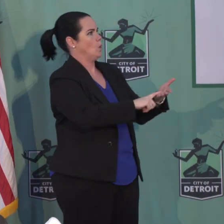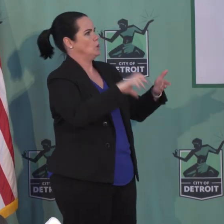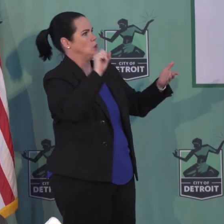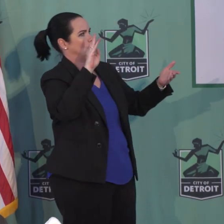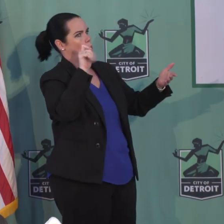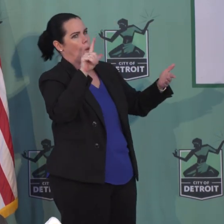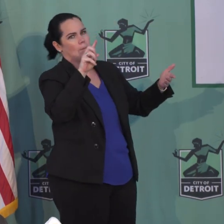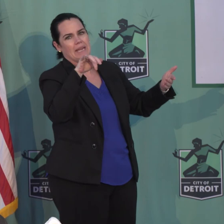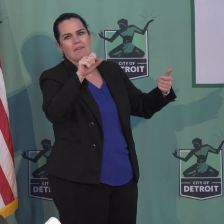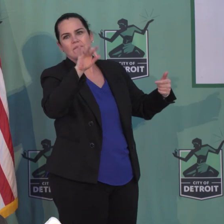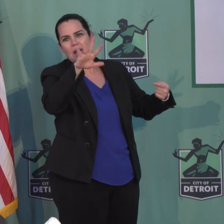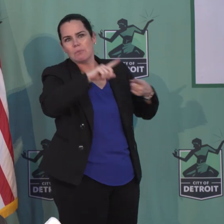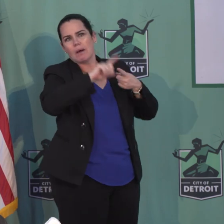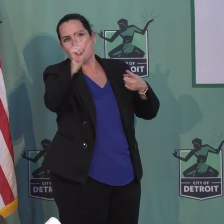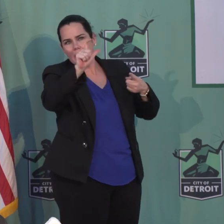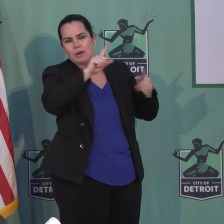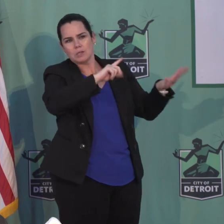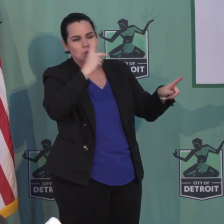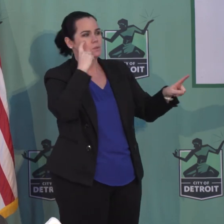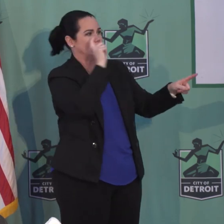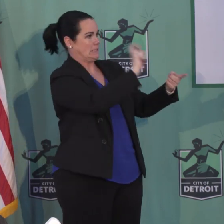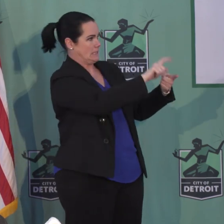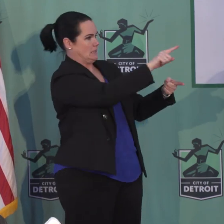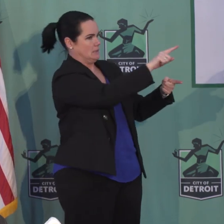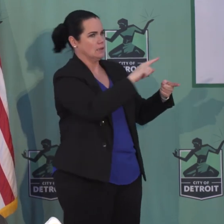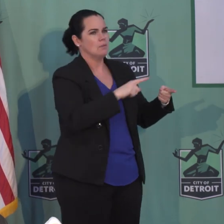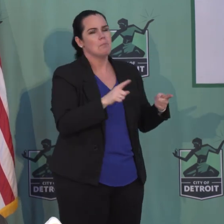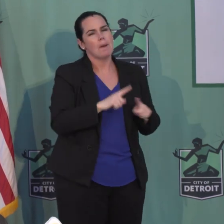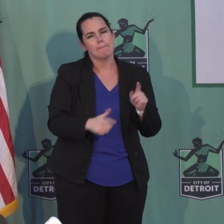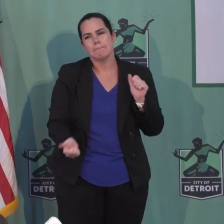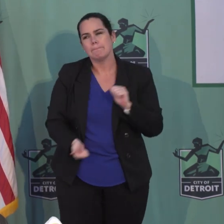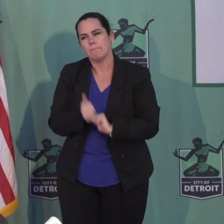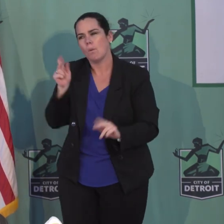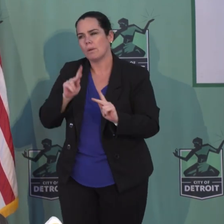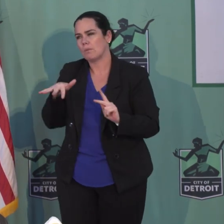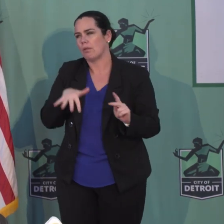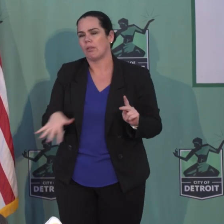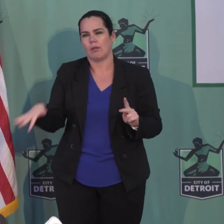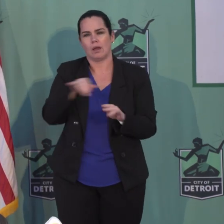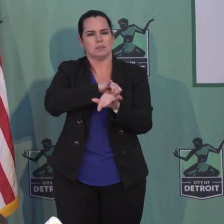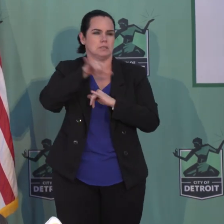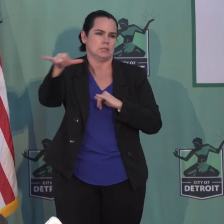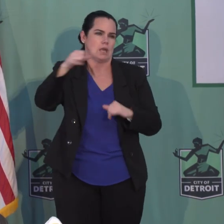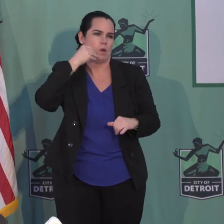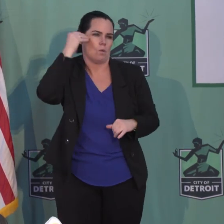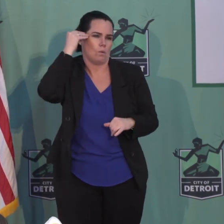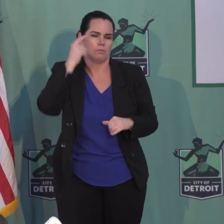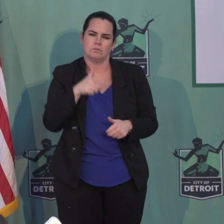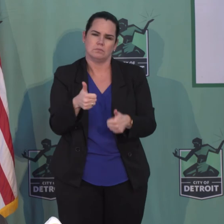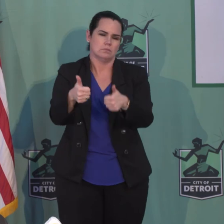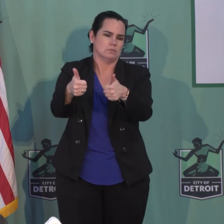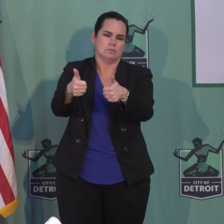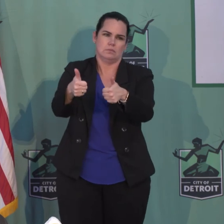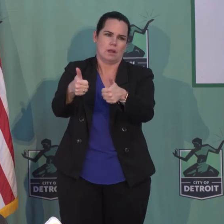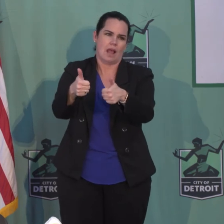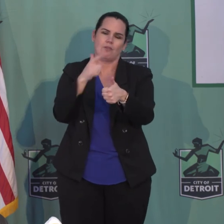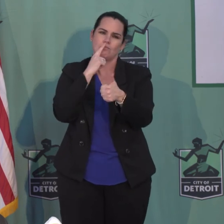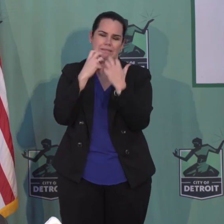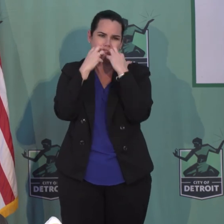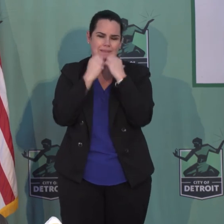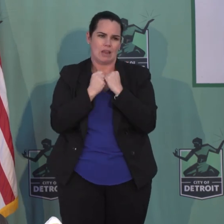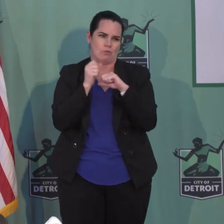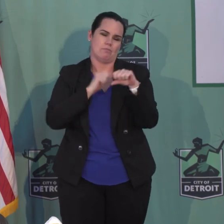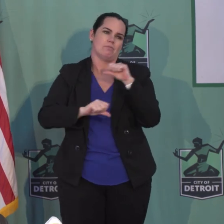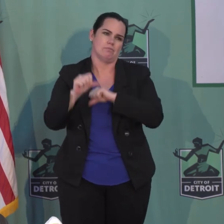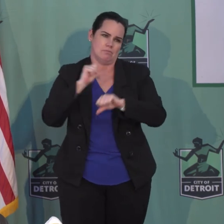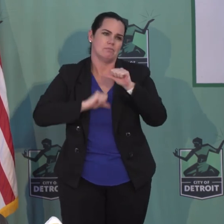does not reflect the fact that the vast majority of this city have been really caring about their